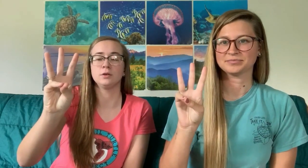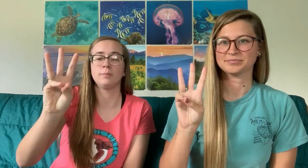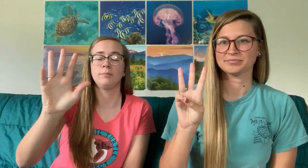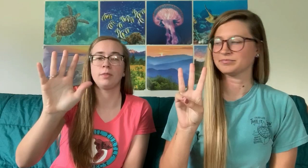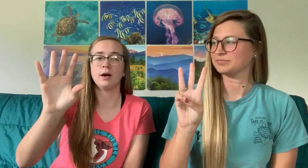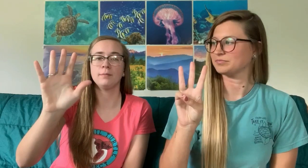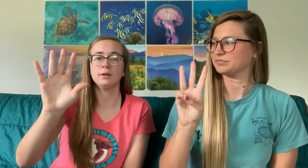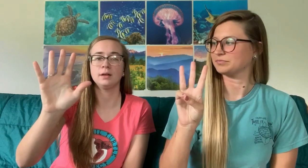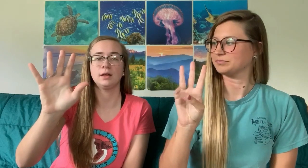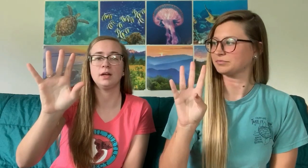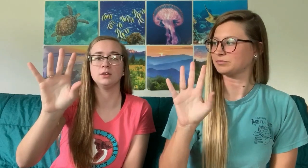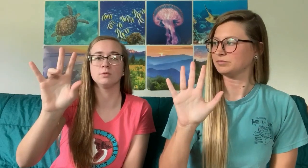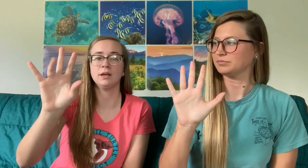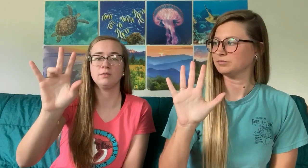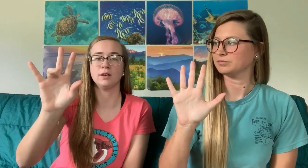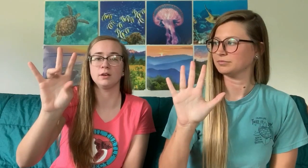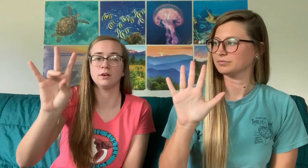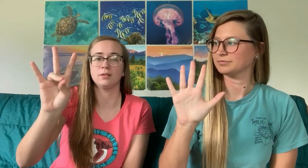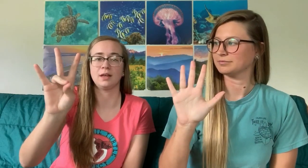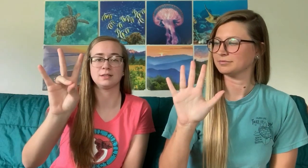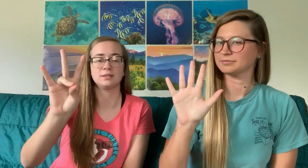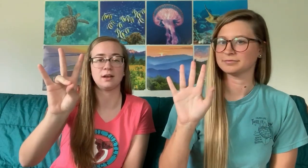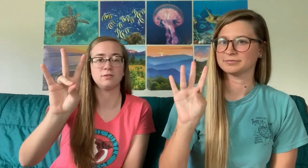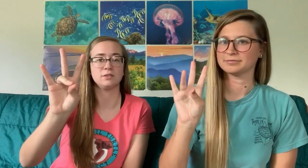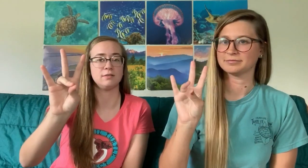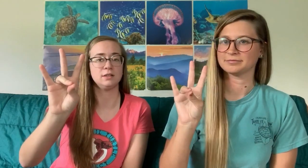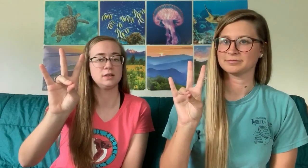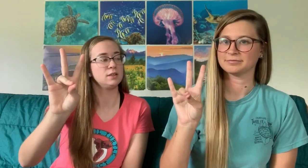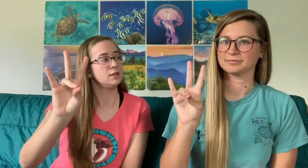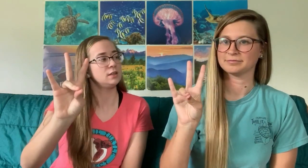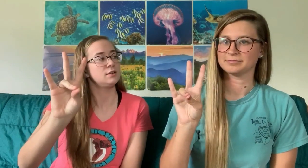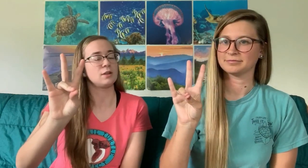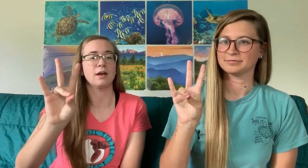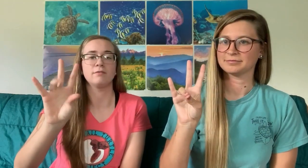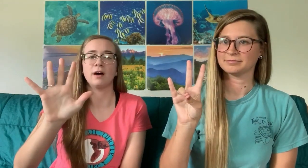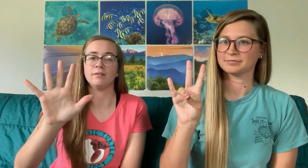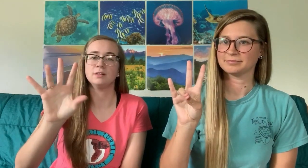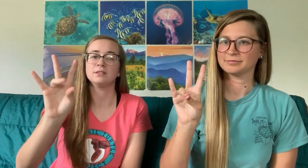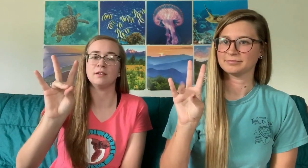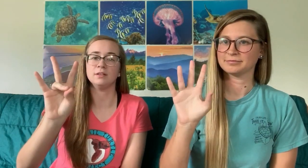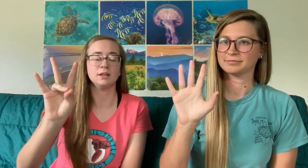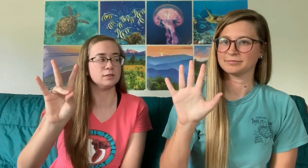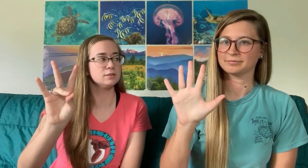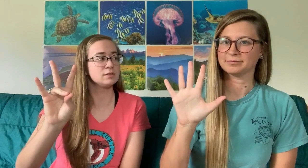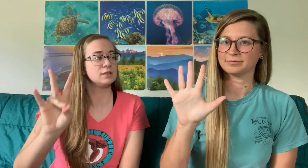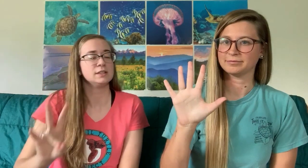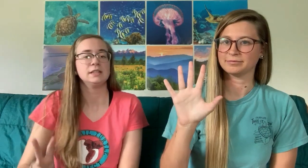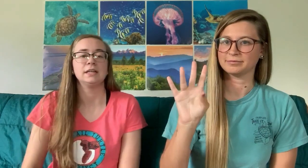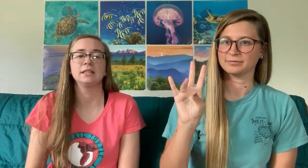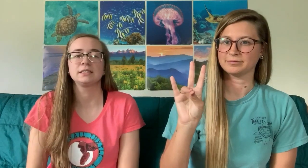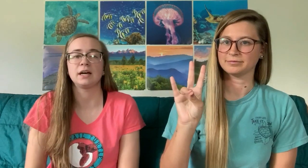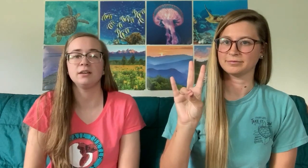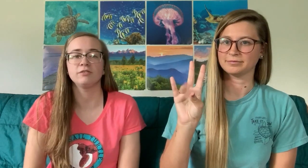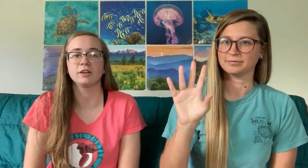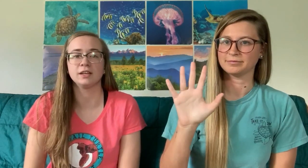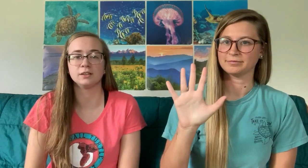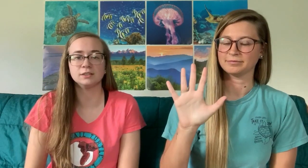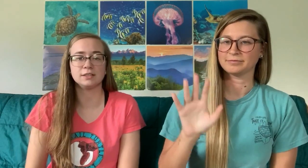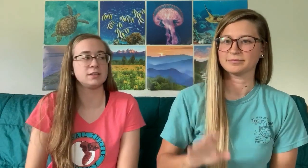your thumb and your ring finger, that's the sign for seven. So they have five to seven gills. And the sign for gills is